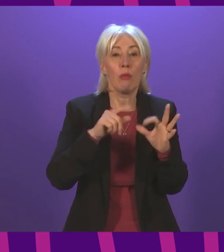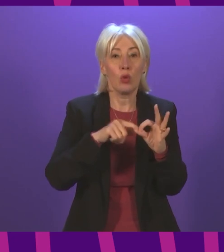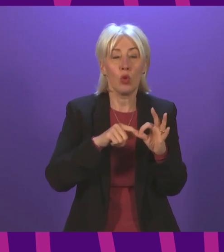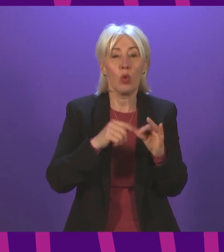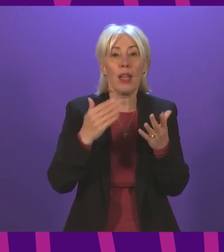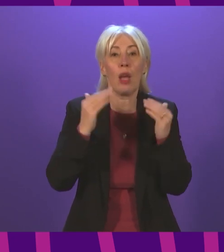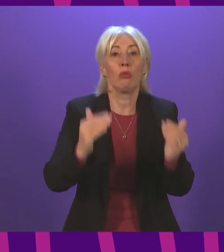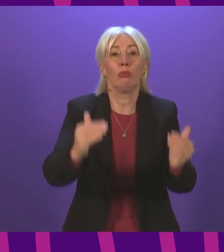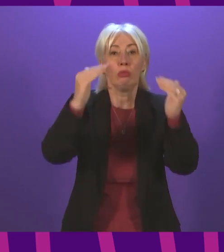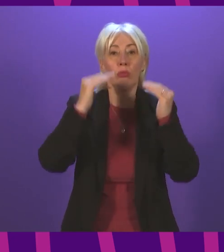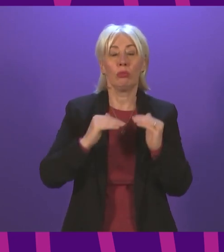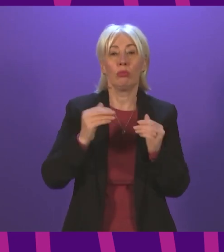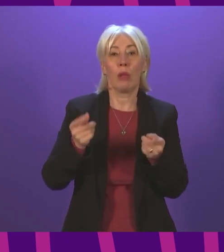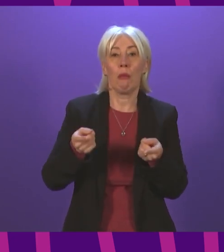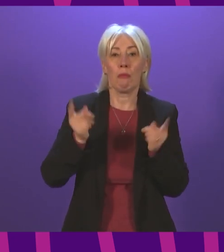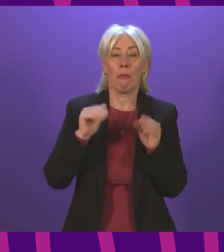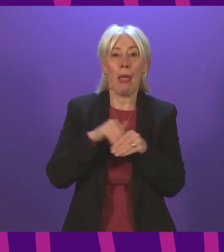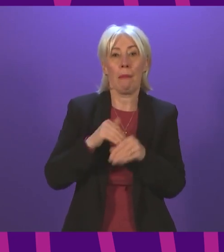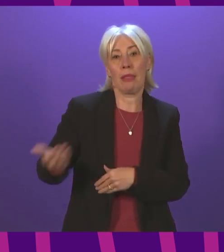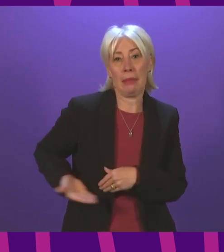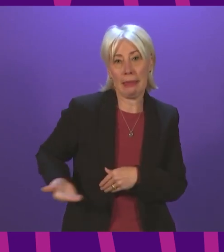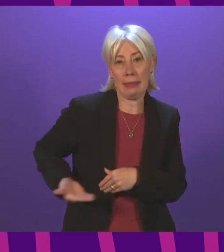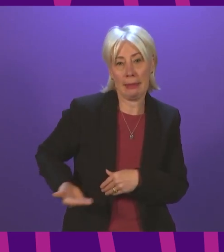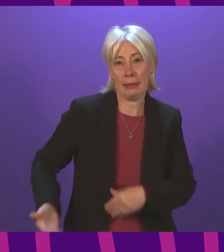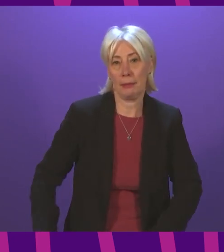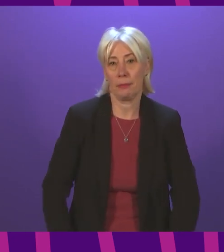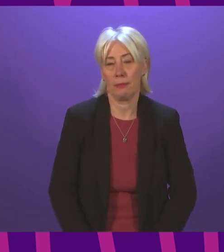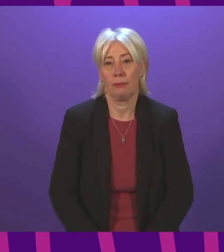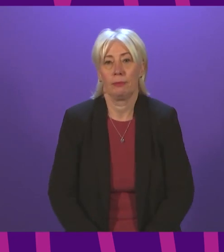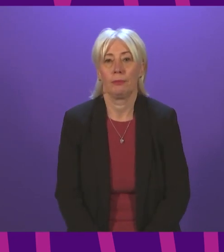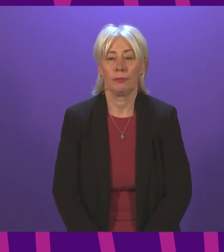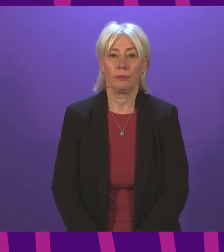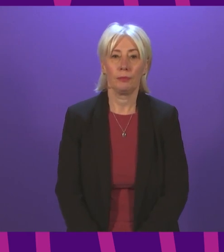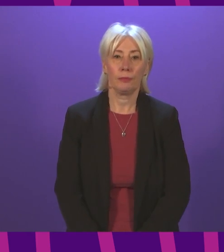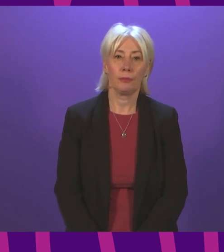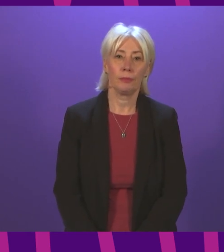move on to members' business. Thank you.